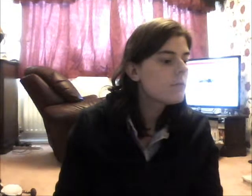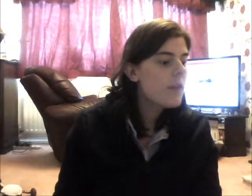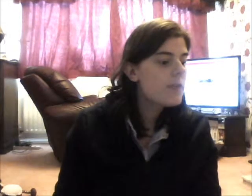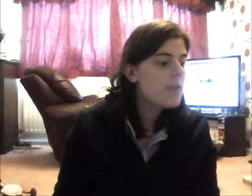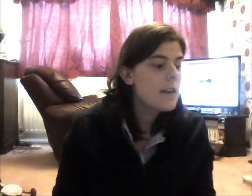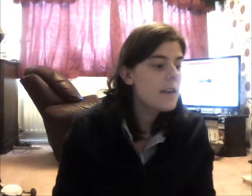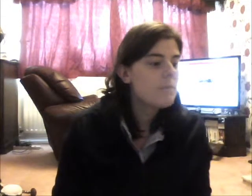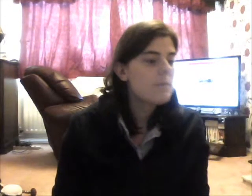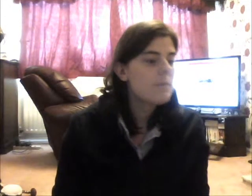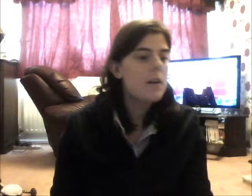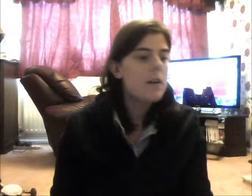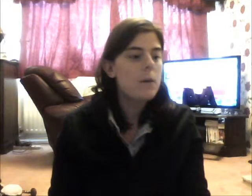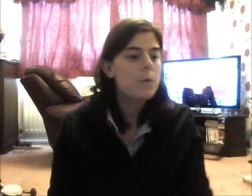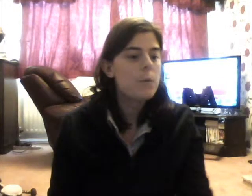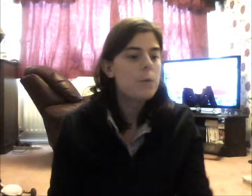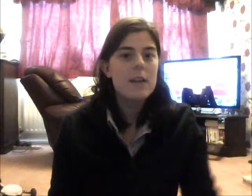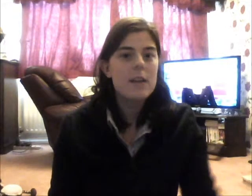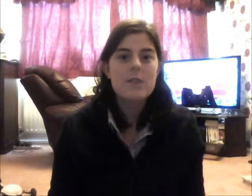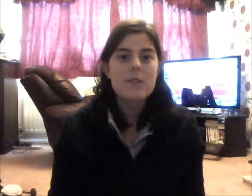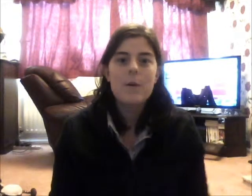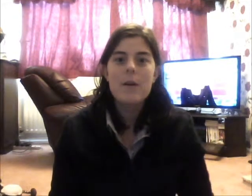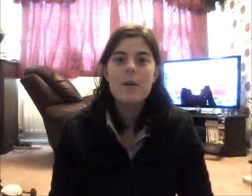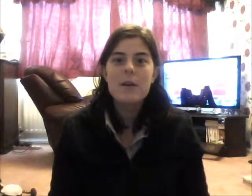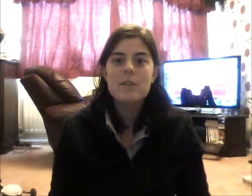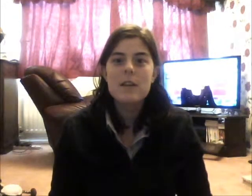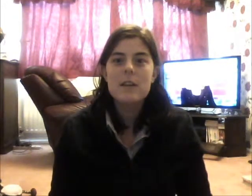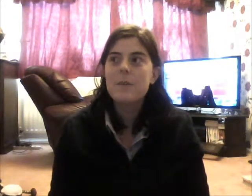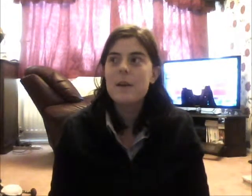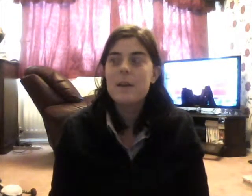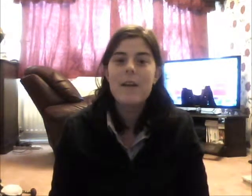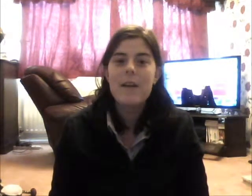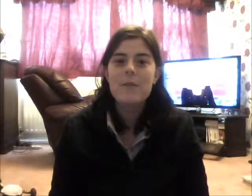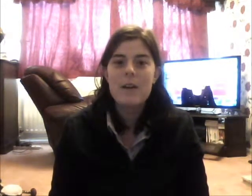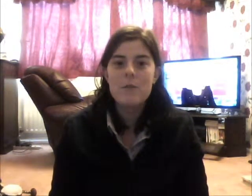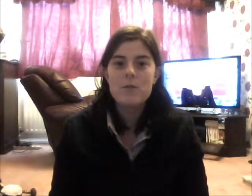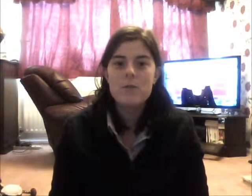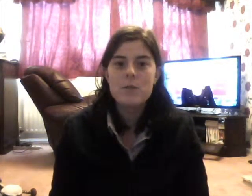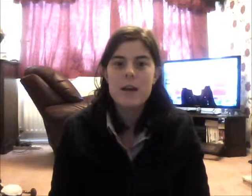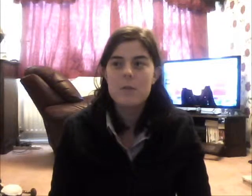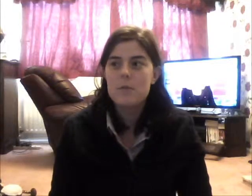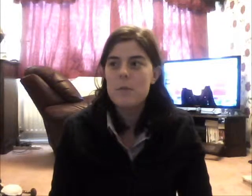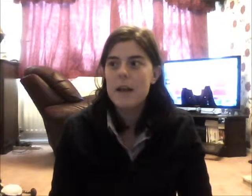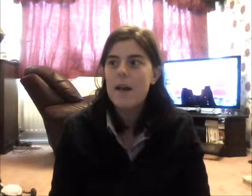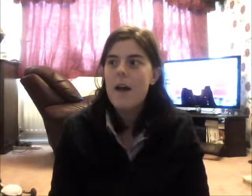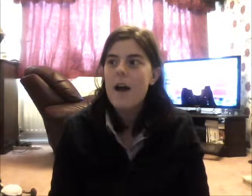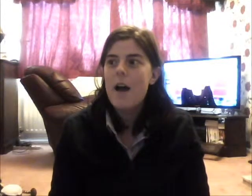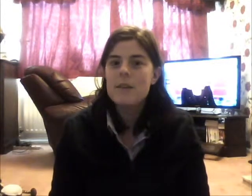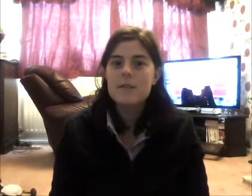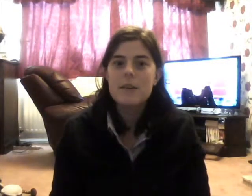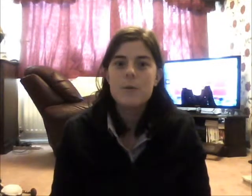That's it. Really? So, I'll see you in a bit after I've sorted out Millie. And see you all next week.